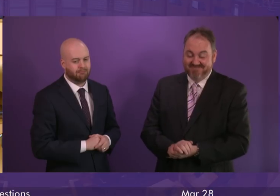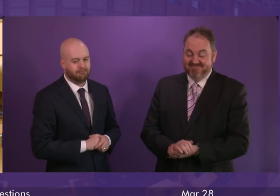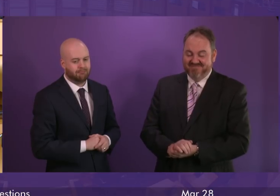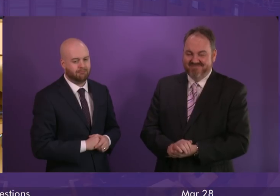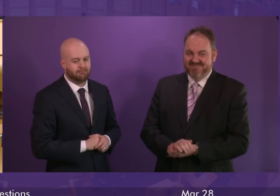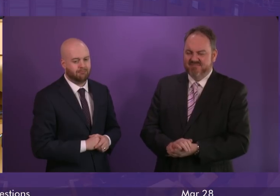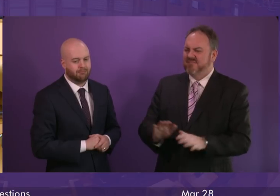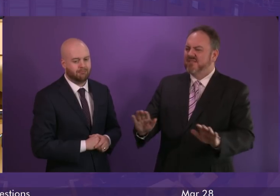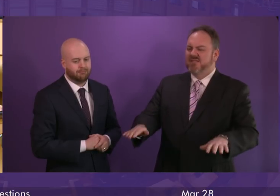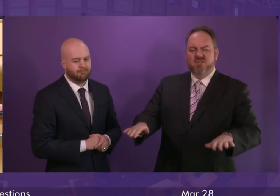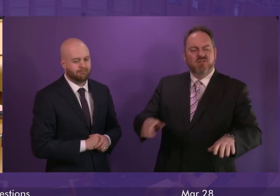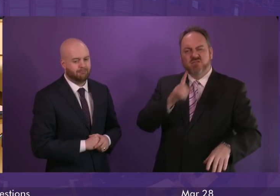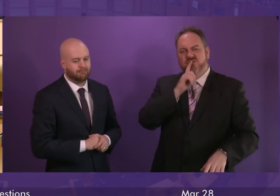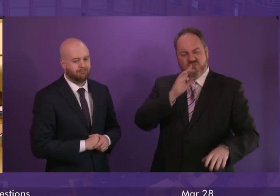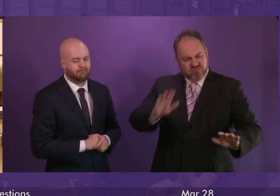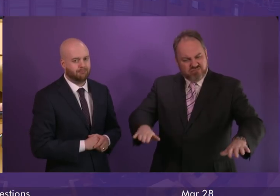Order, please.